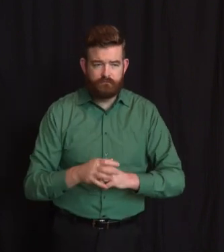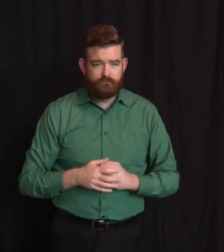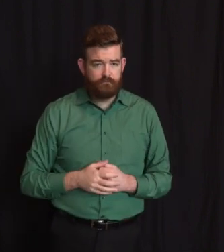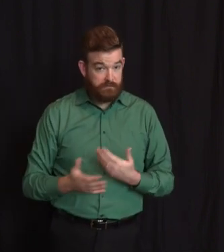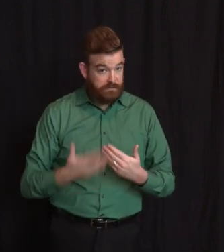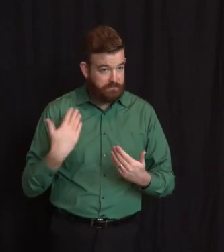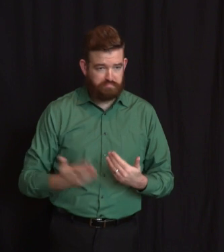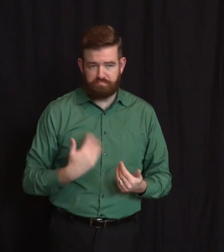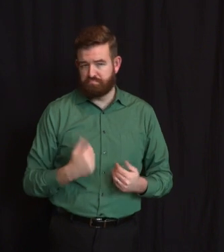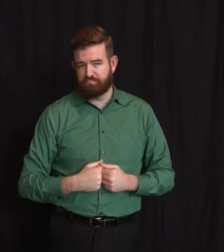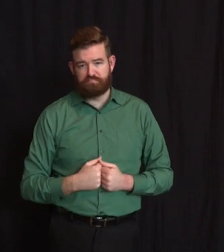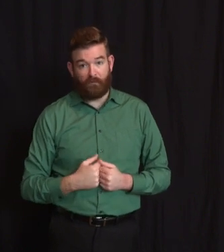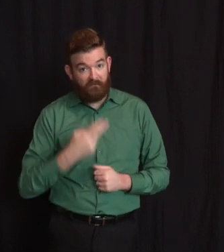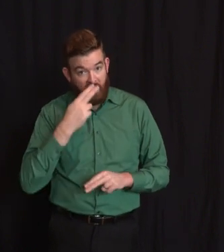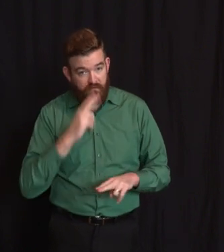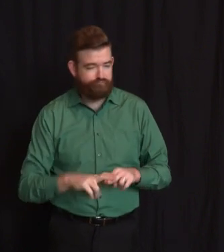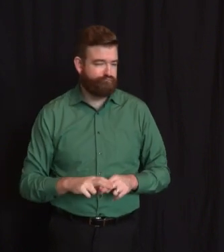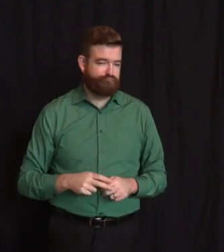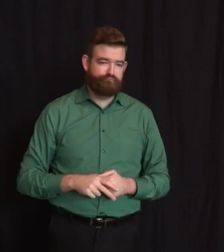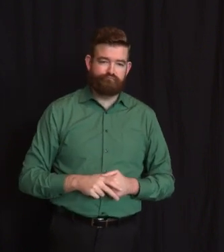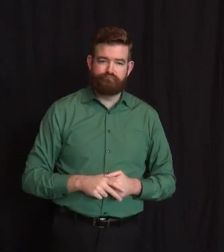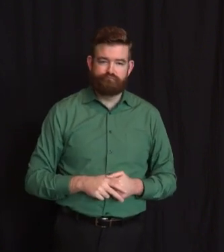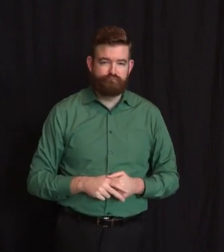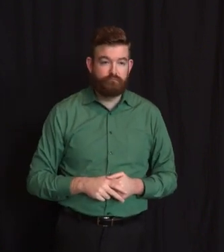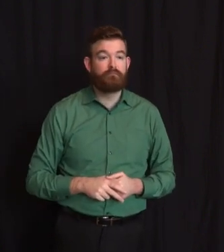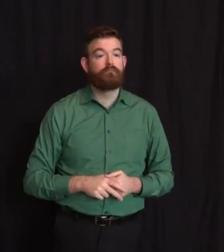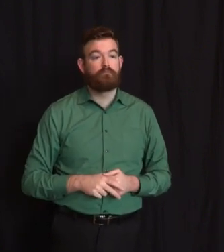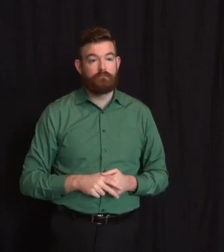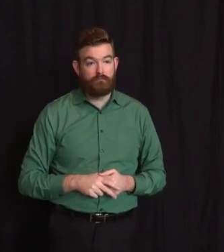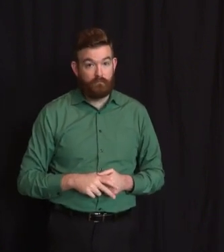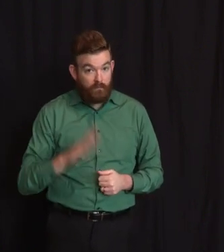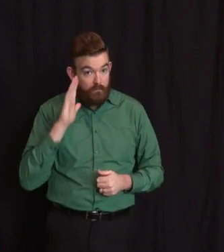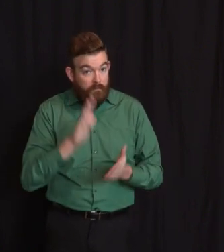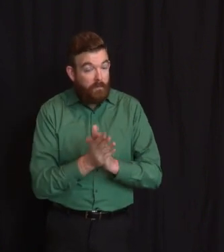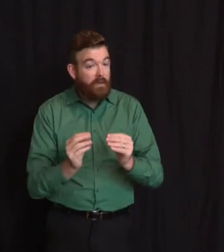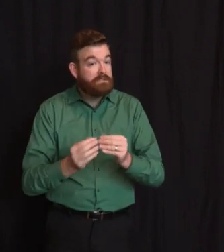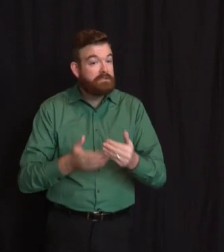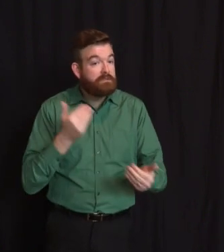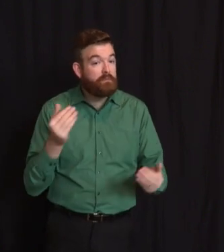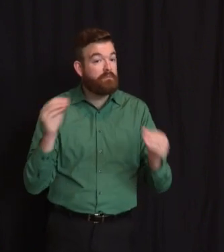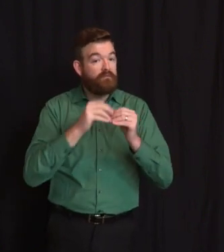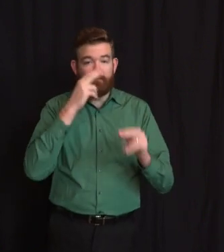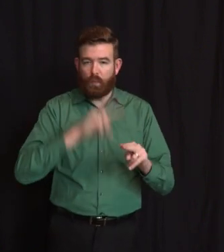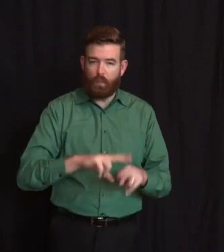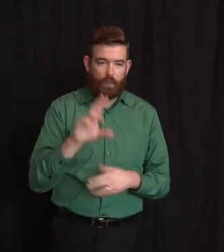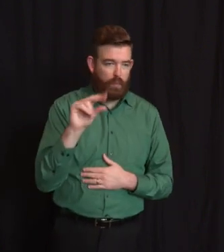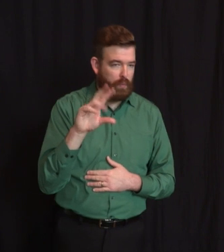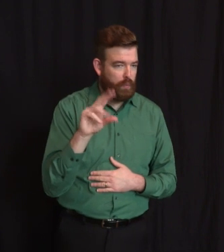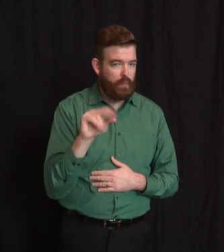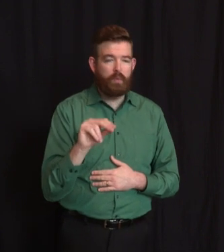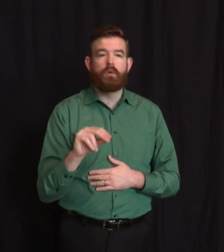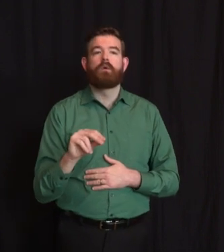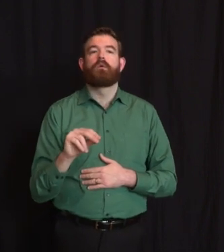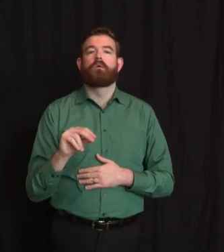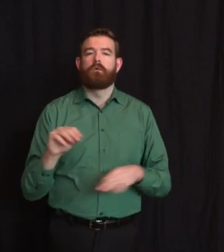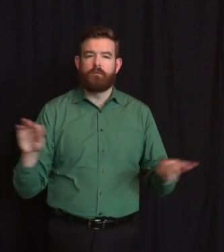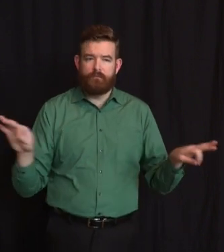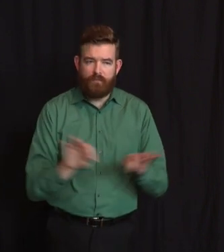easier or any more fun. But it is absolutely essential to our success. We have come a long way